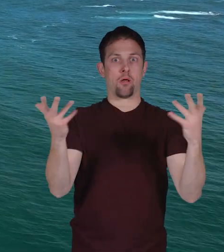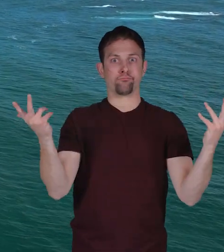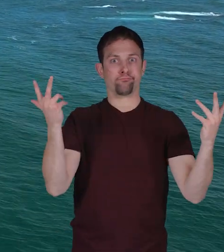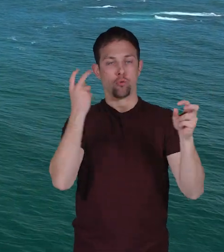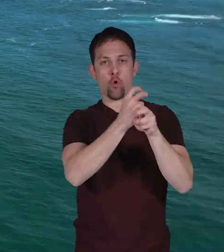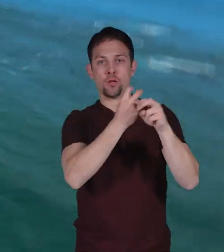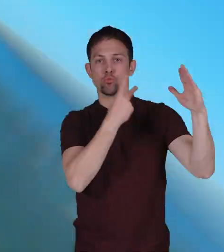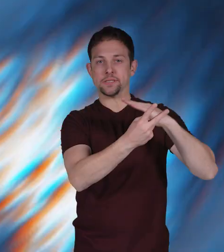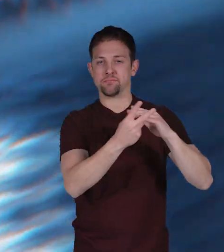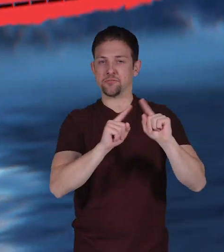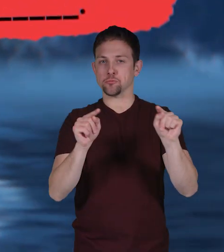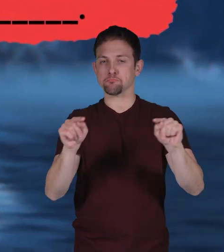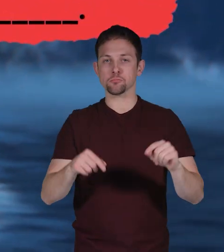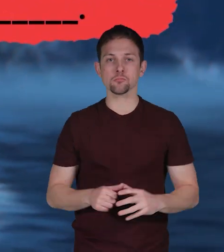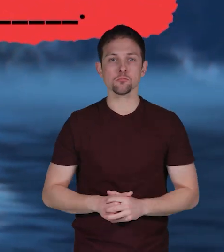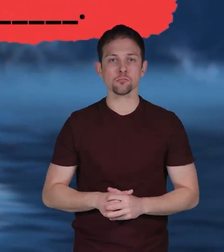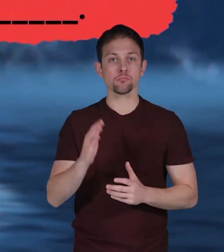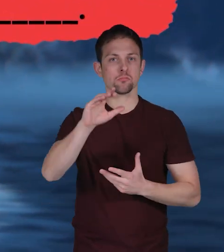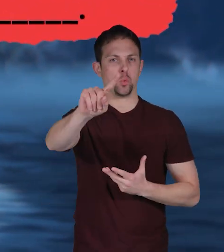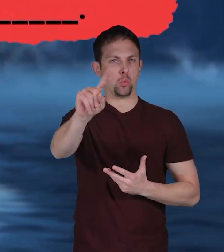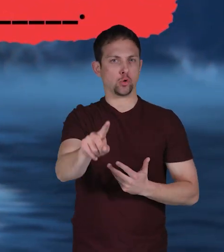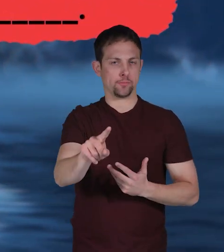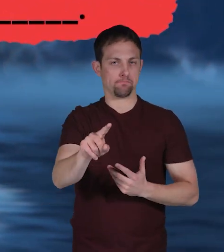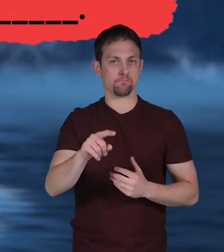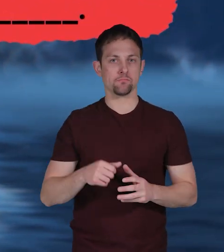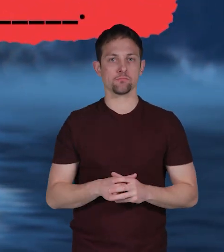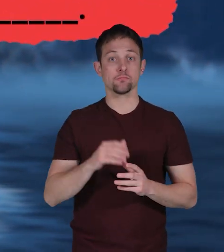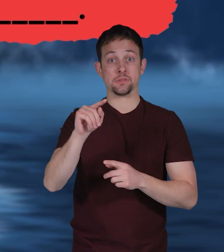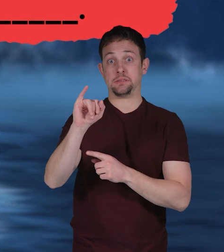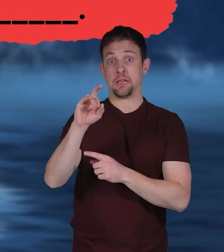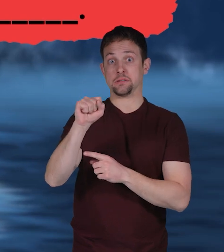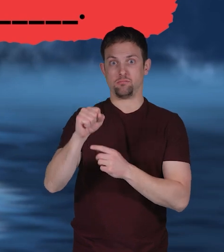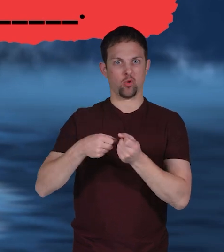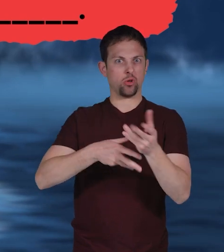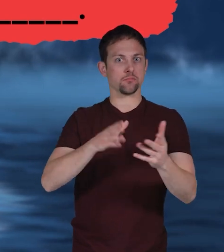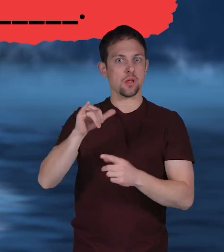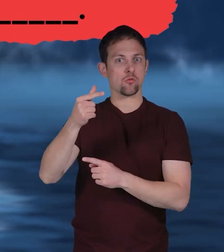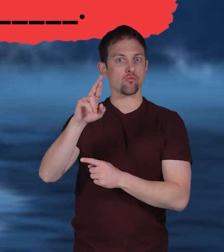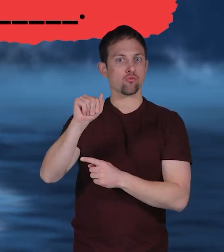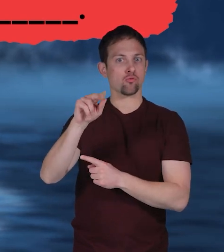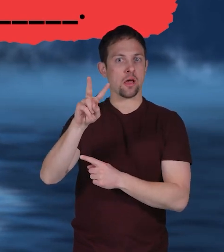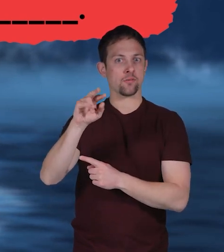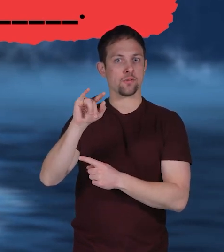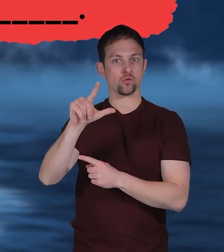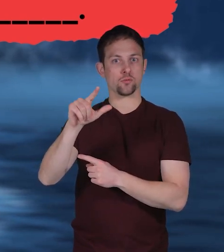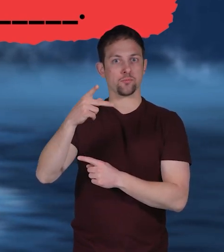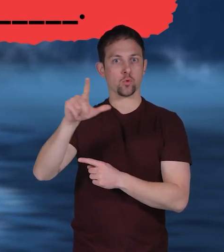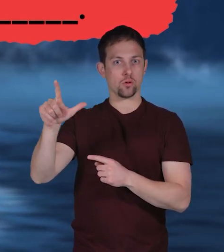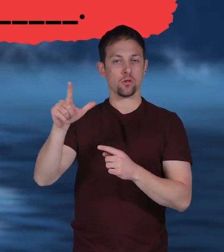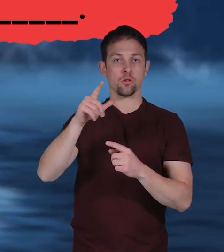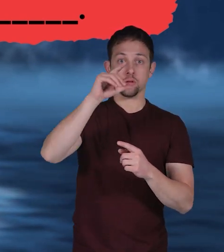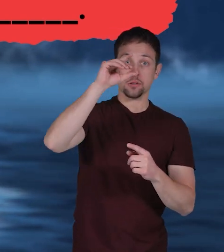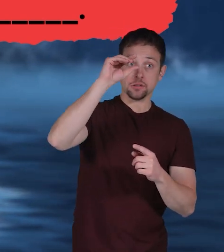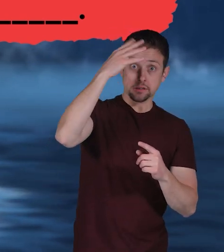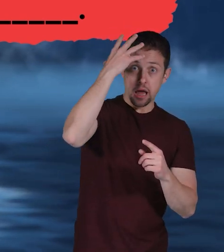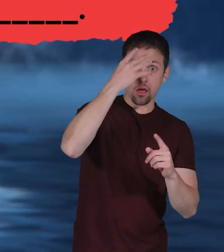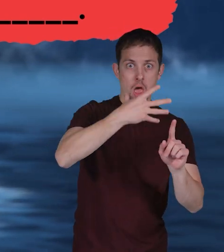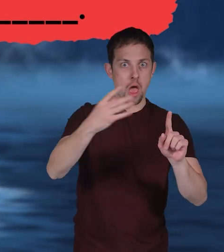waves. Question. Tides are caused by the gravitational pull of the sun and the